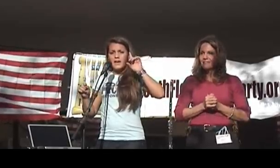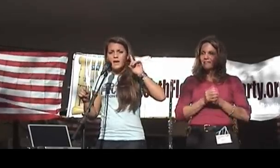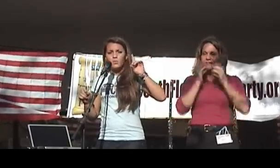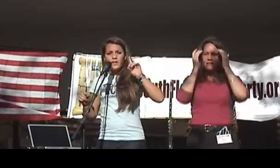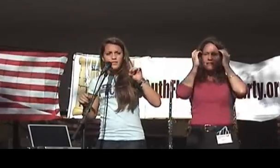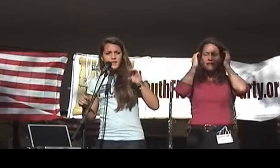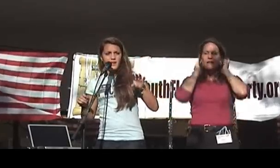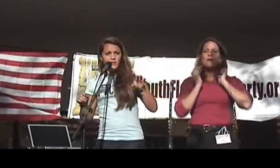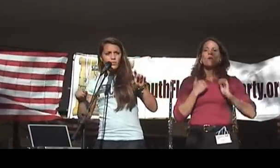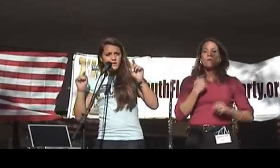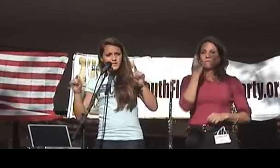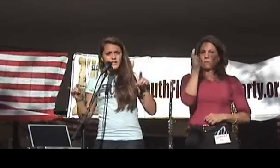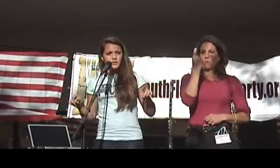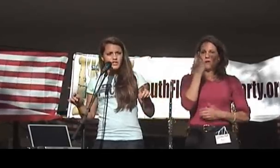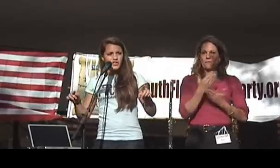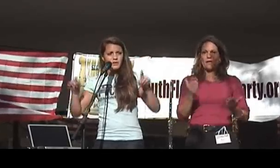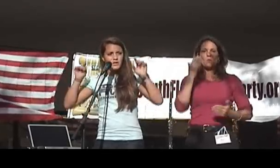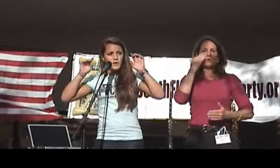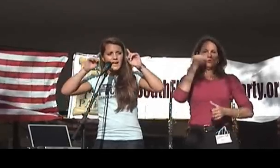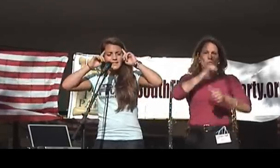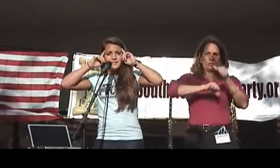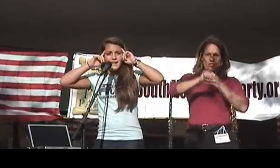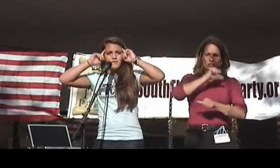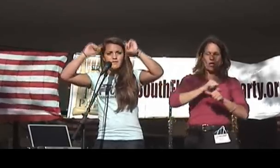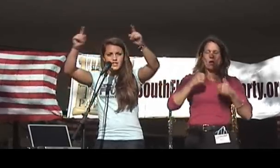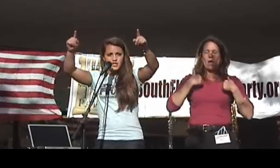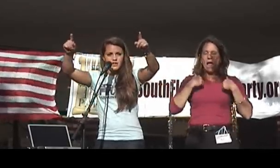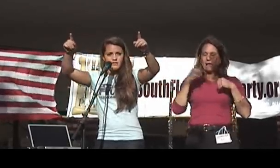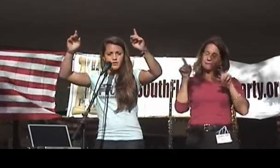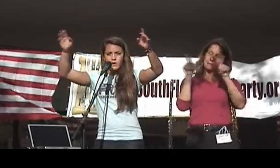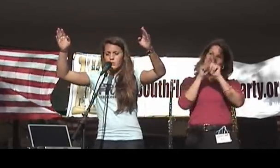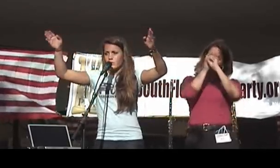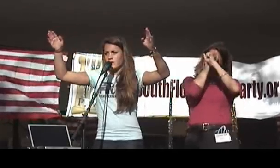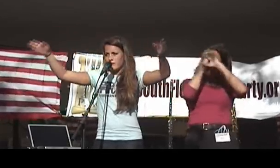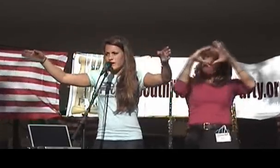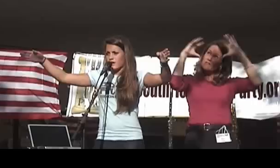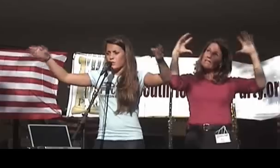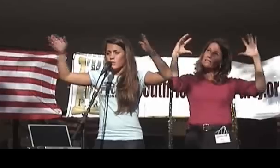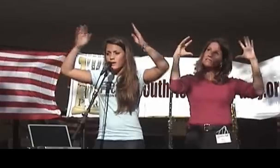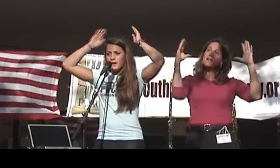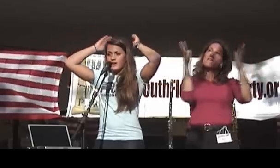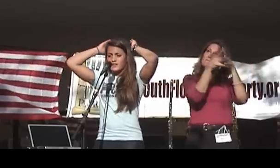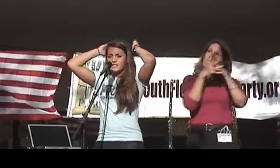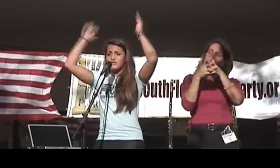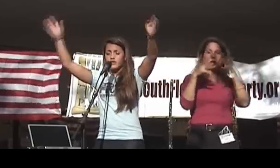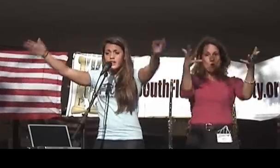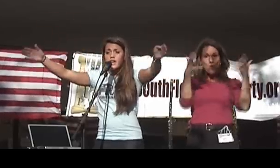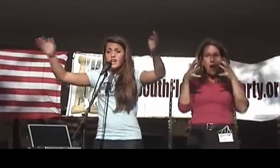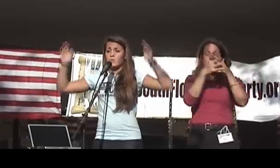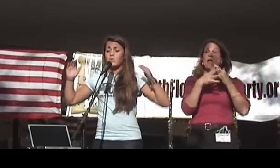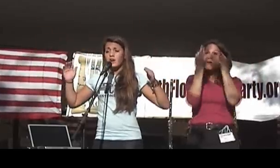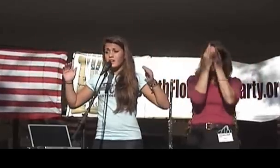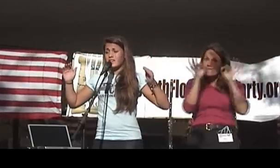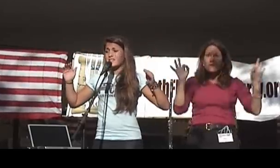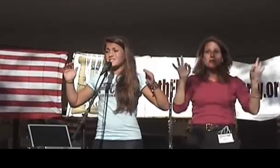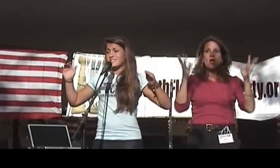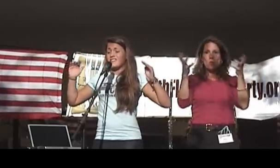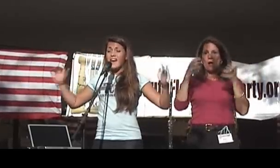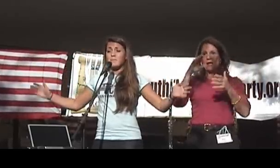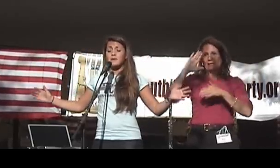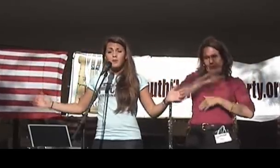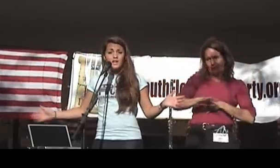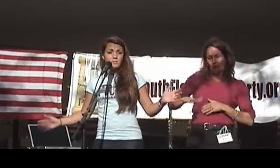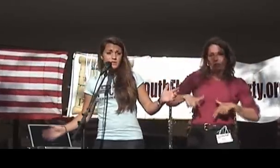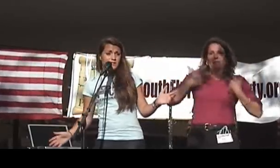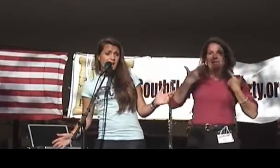But we had one thing. We did know each other because we had the same vision for what we want in America. We want America that's free, and we want our kids to